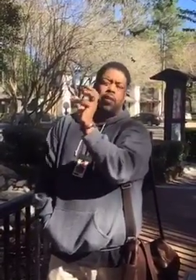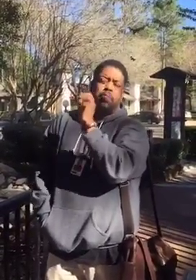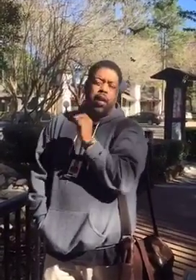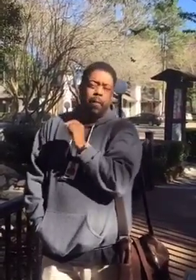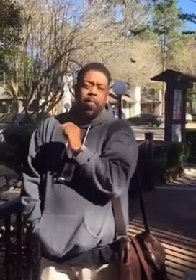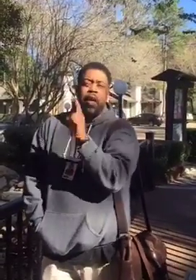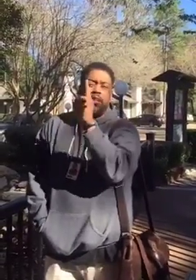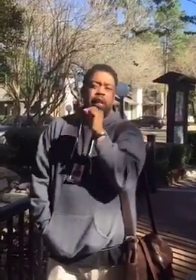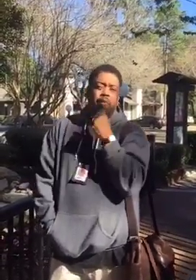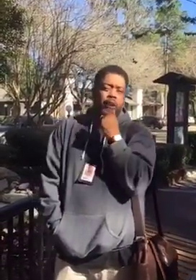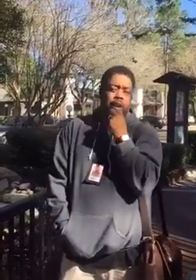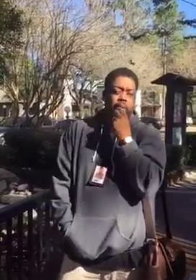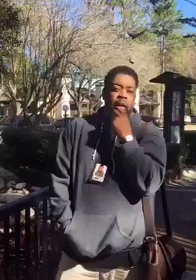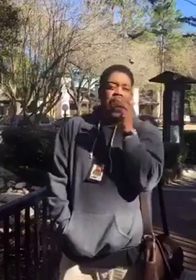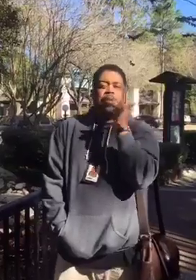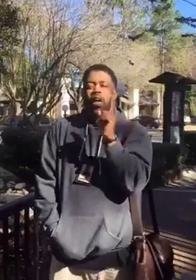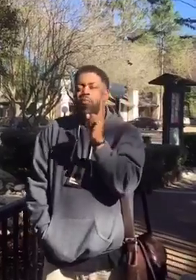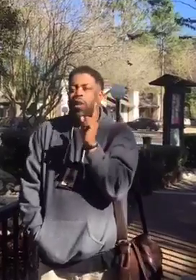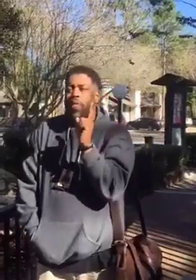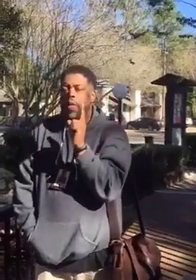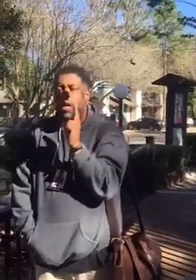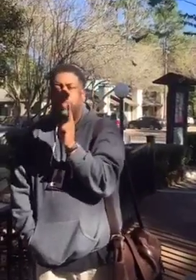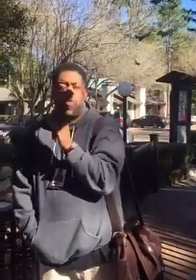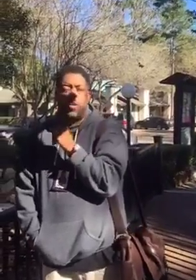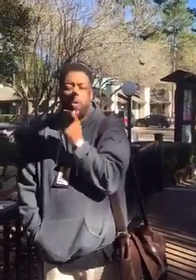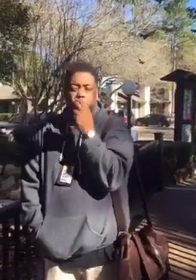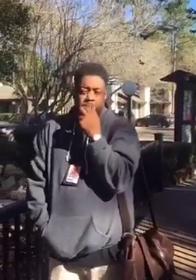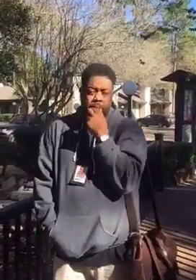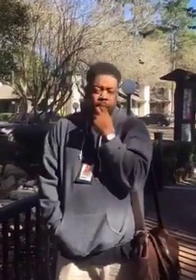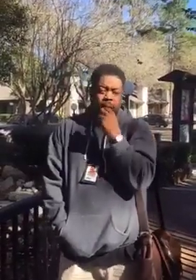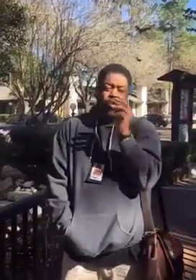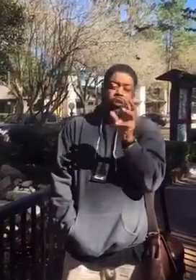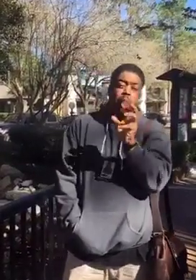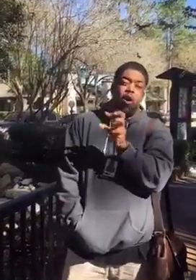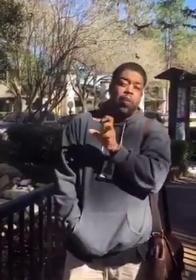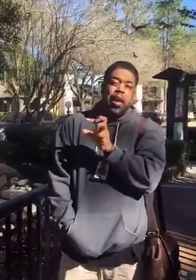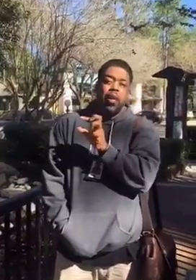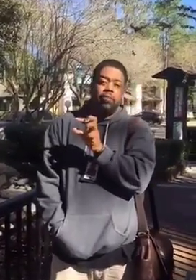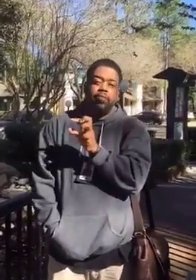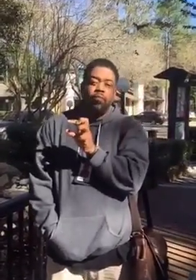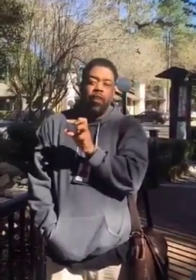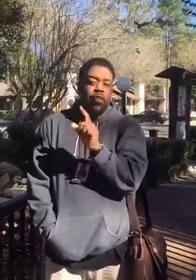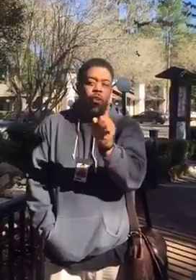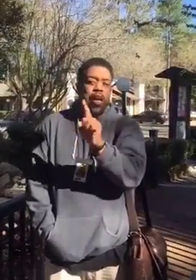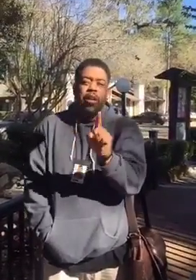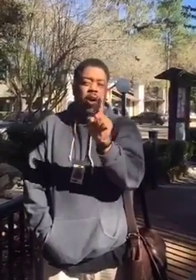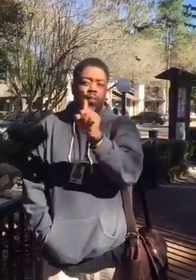end up being and celebrate it. And I'm going tell you another thing before I go. In your small beginning, don't eat all